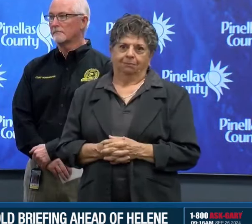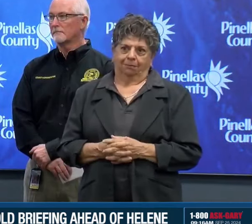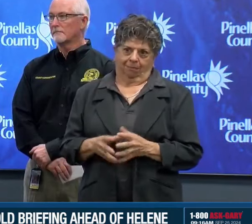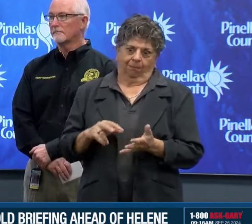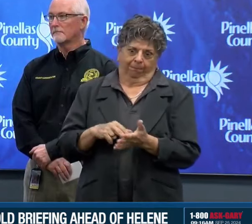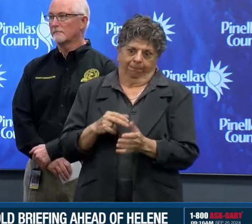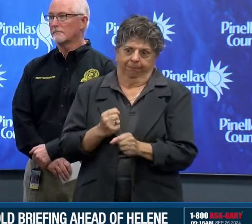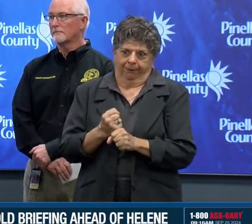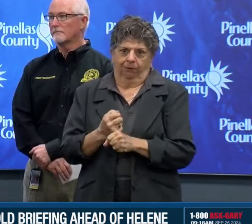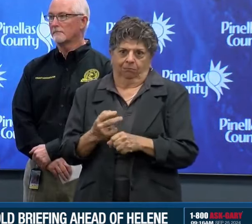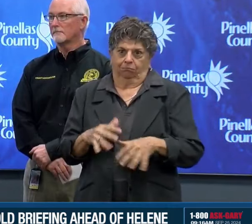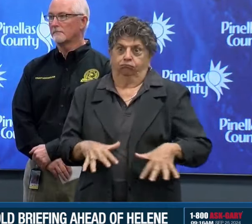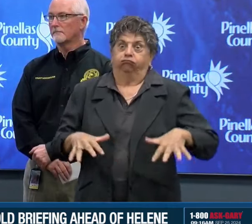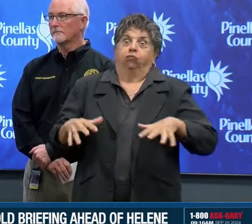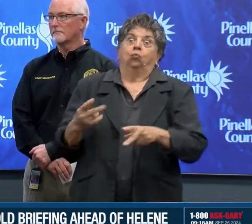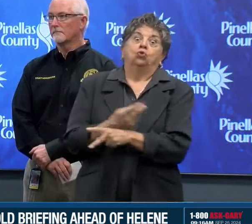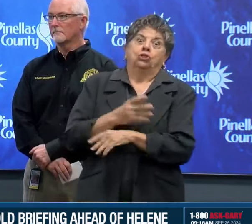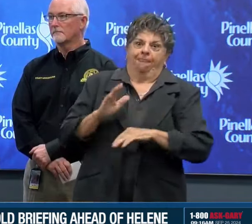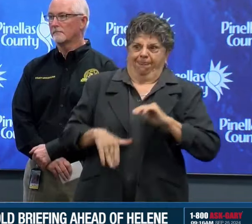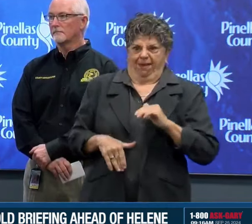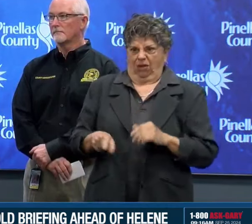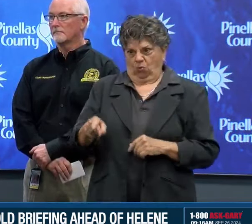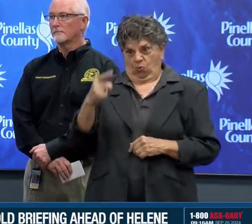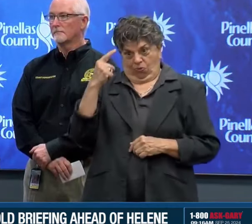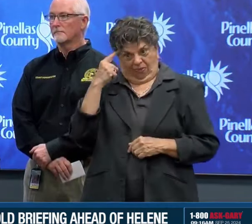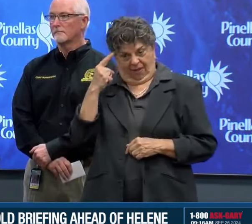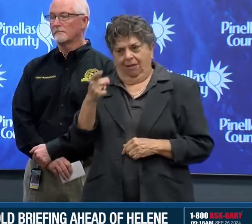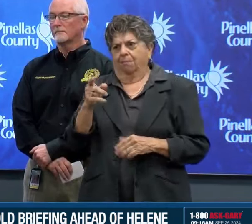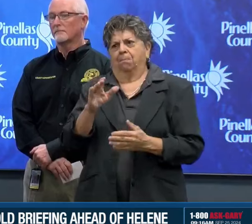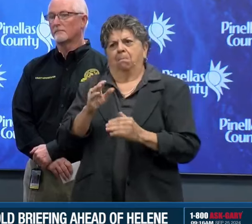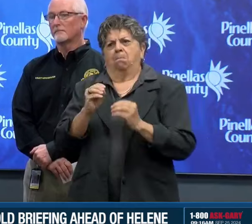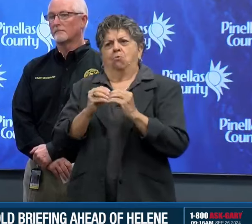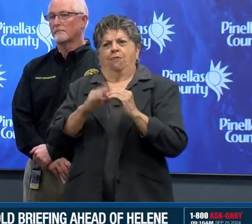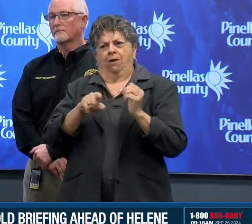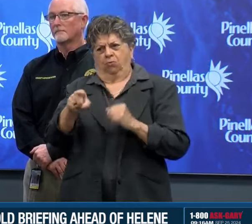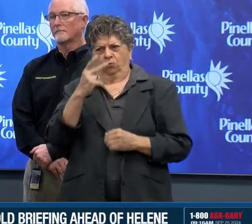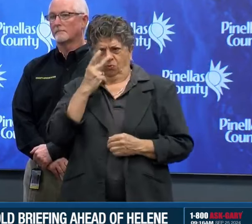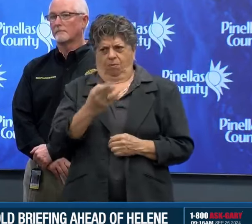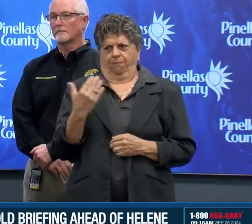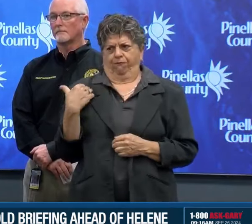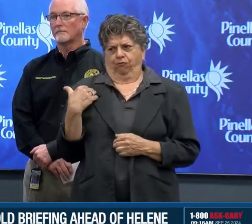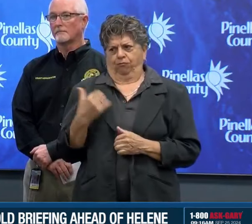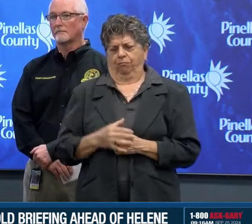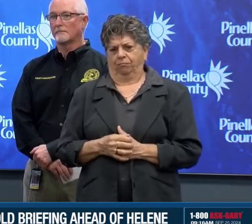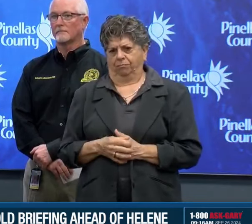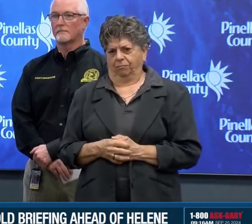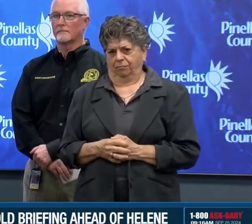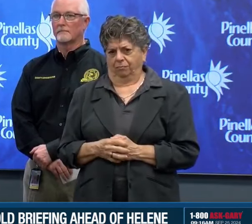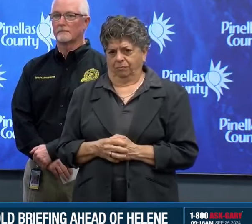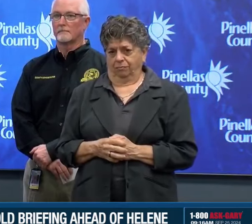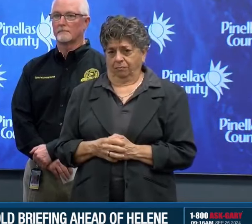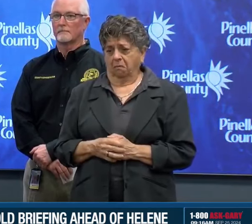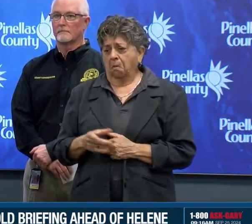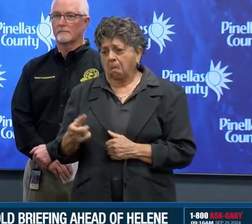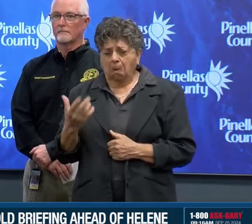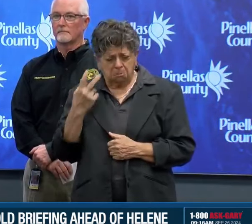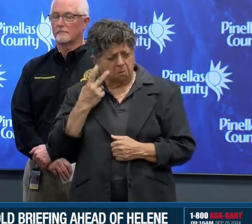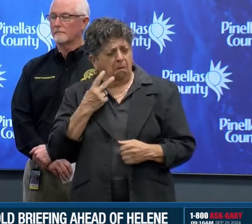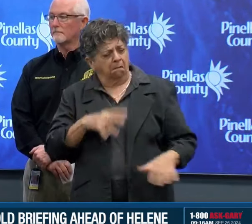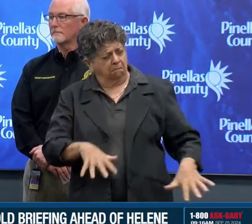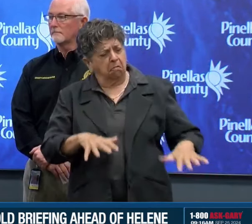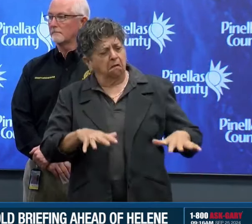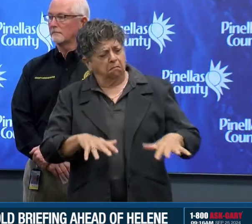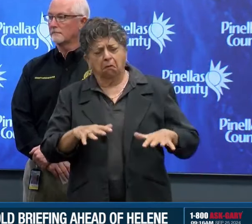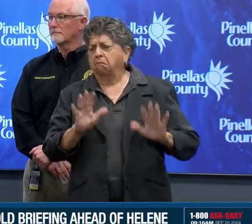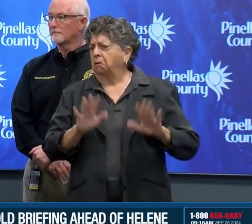than it was before. So especially for all of those folks that have been through the flooding events from Ada, Adalia,